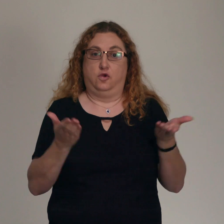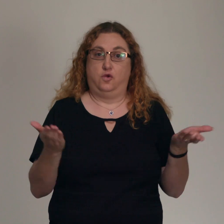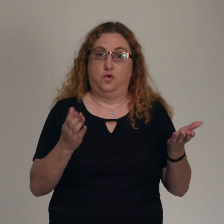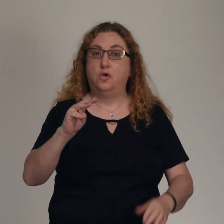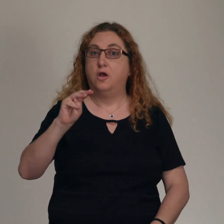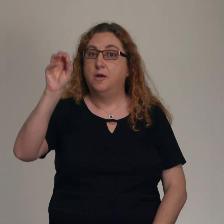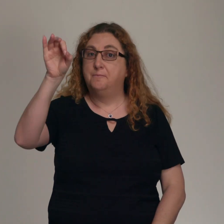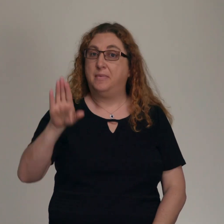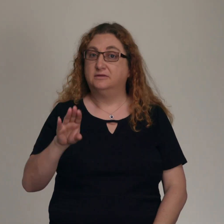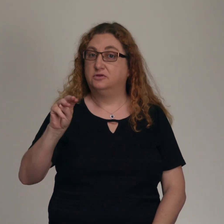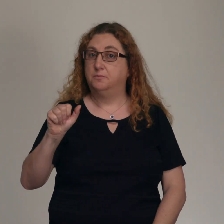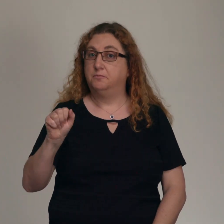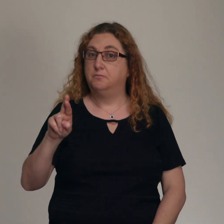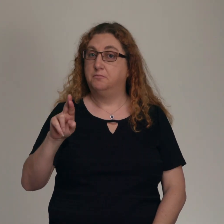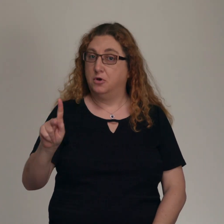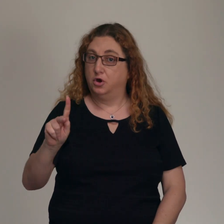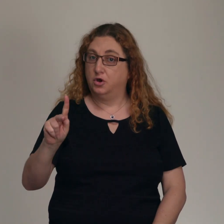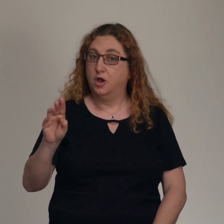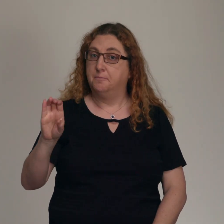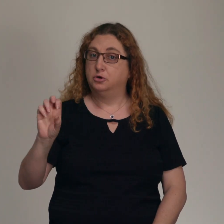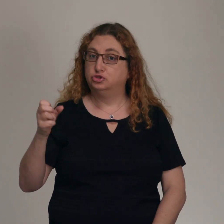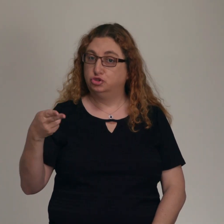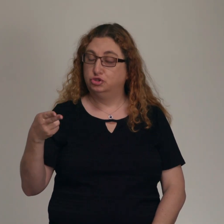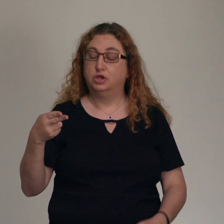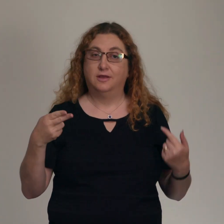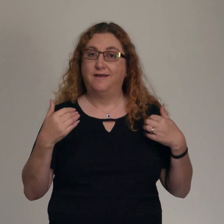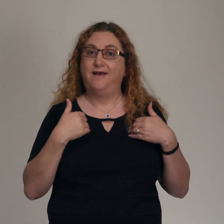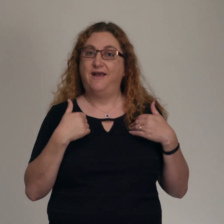So for an update on how that process is going, here's a short message from Jeff Gamache.